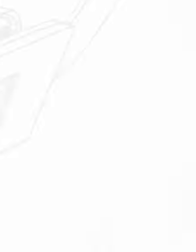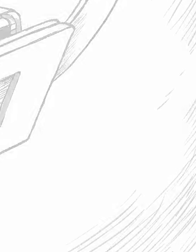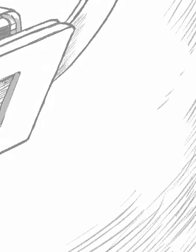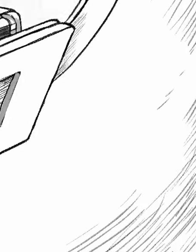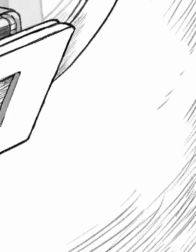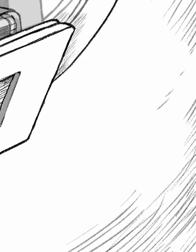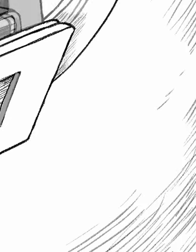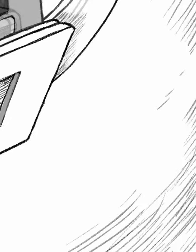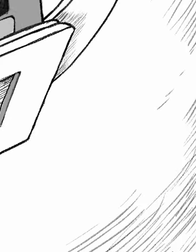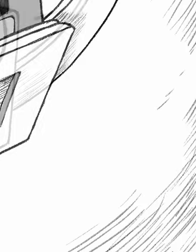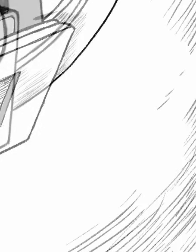The End